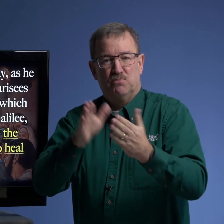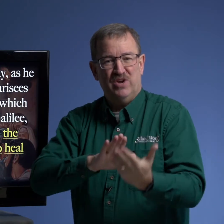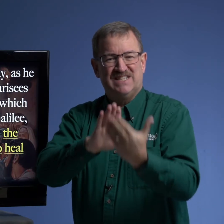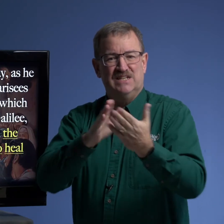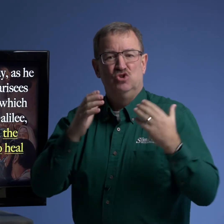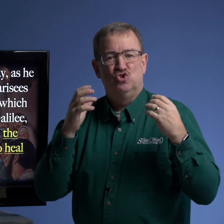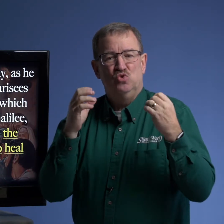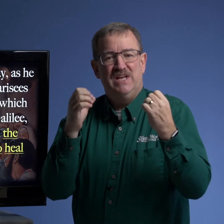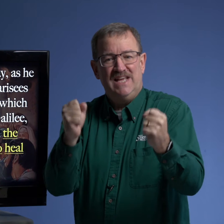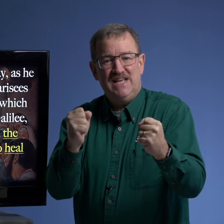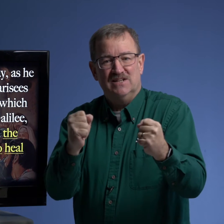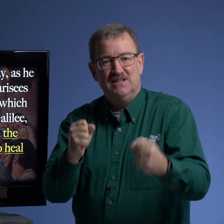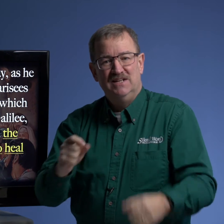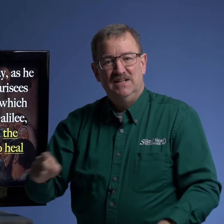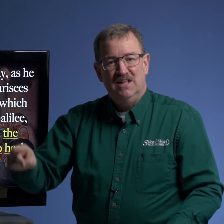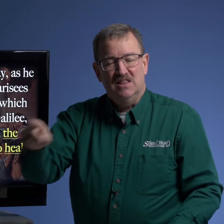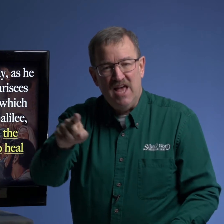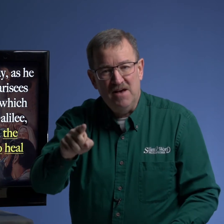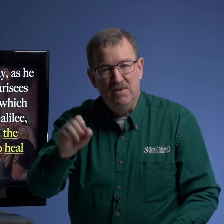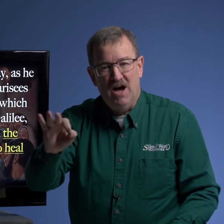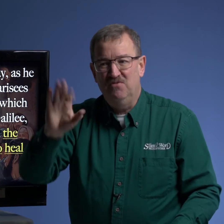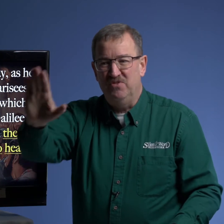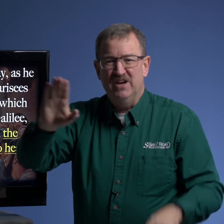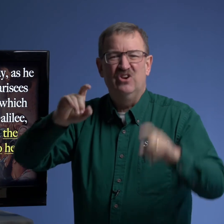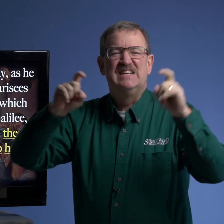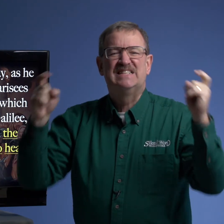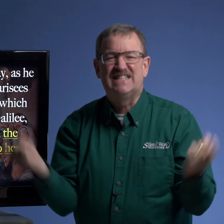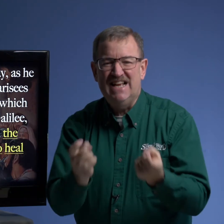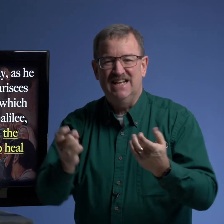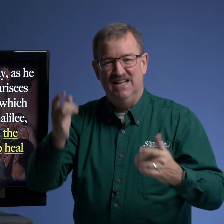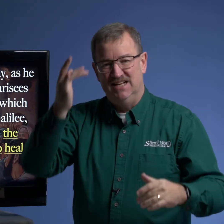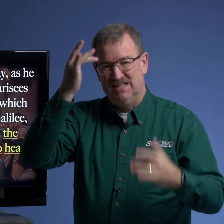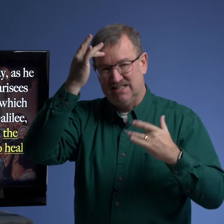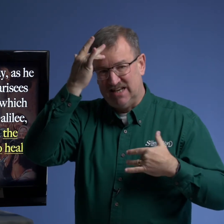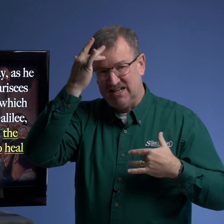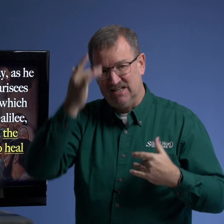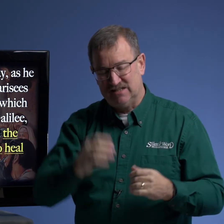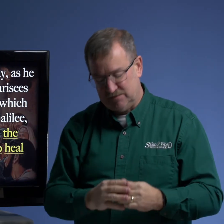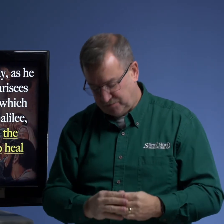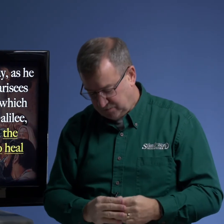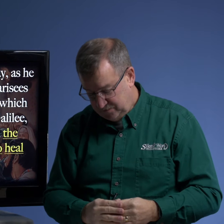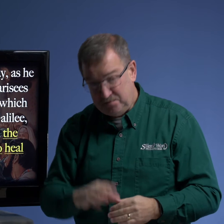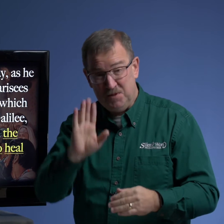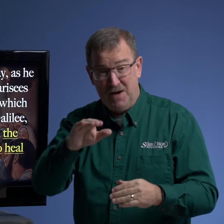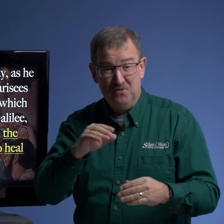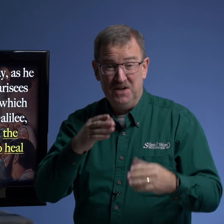present to heal them of their sin sickness by the way